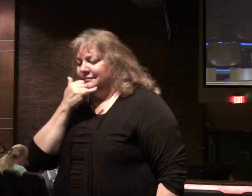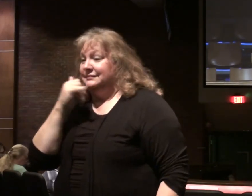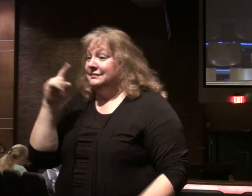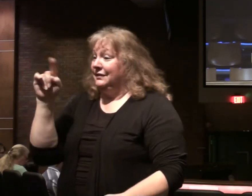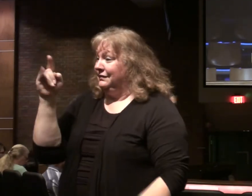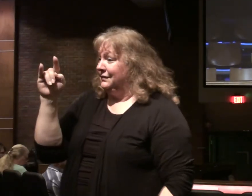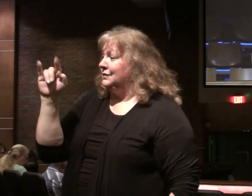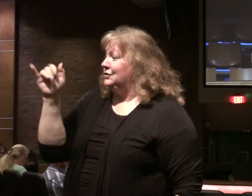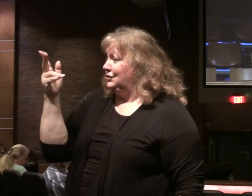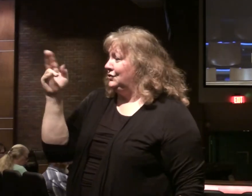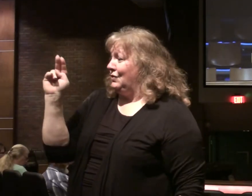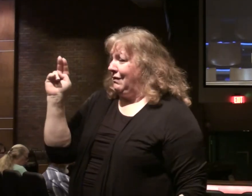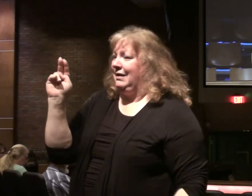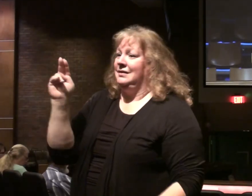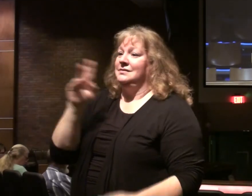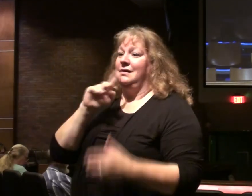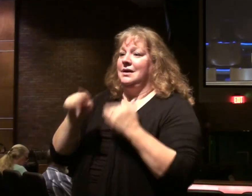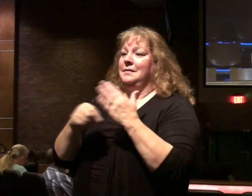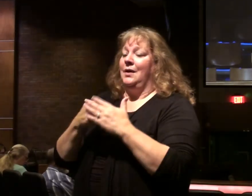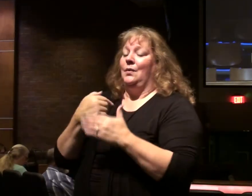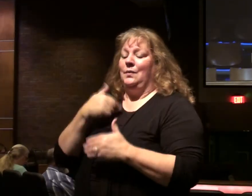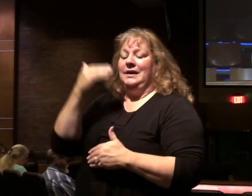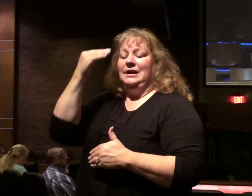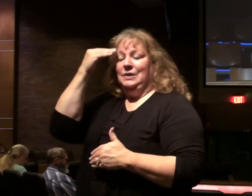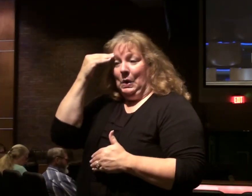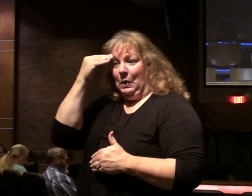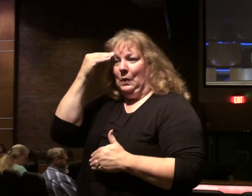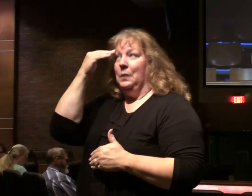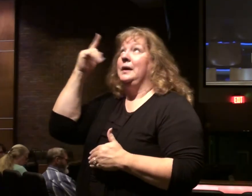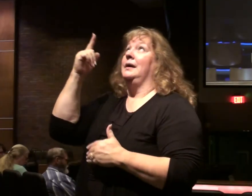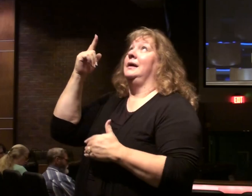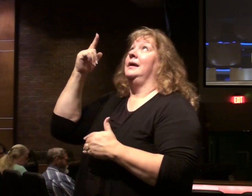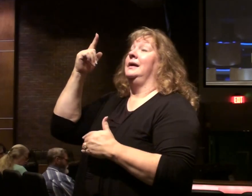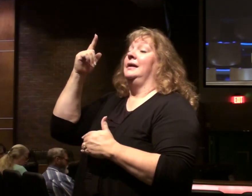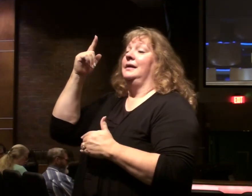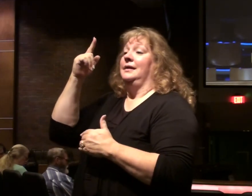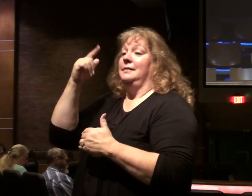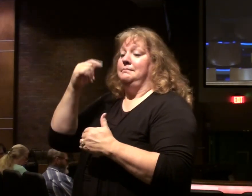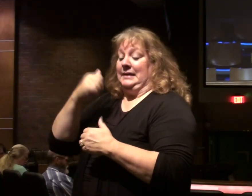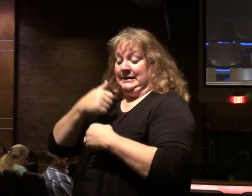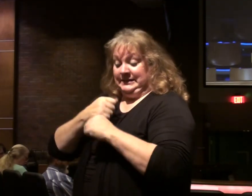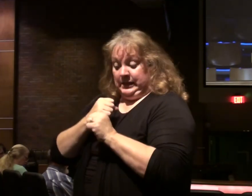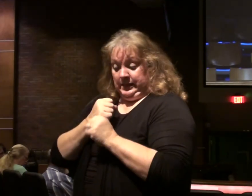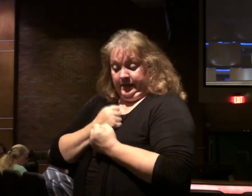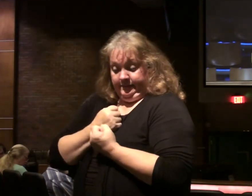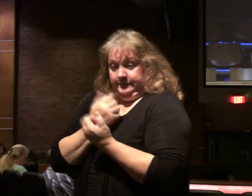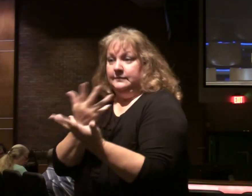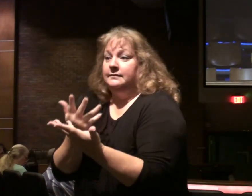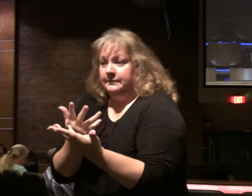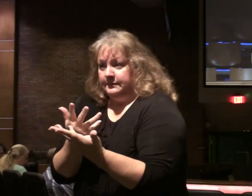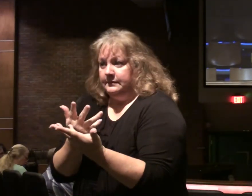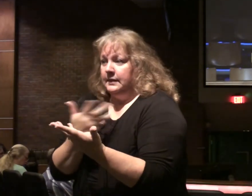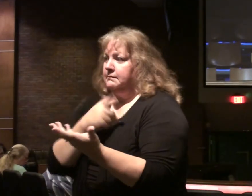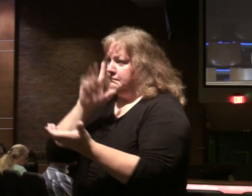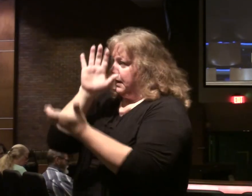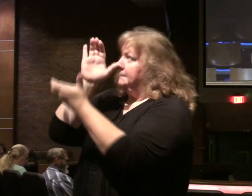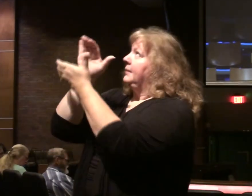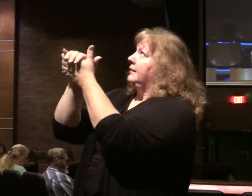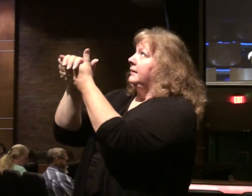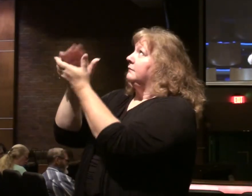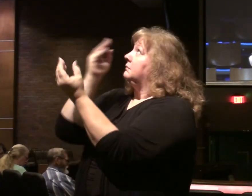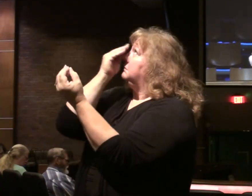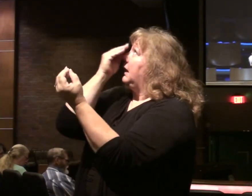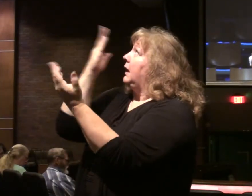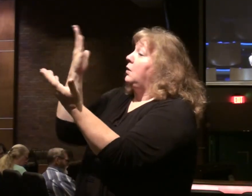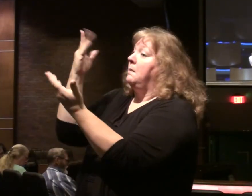John. Talks about assurance. The believer can have. Through the love produced in their life. Through their belief. Through their